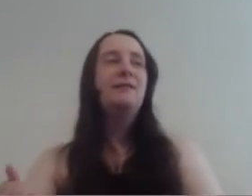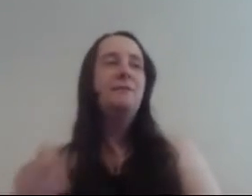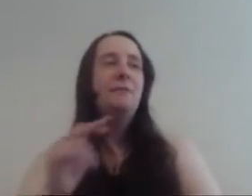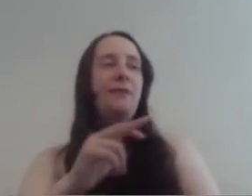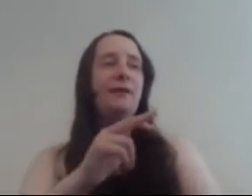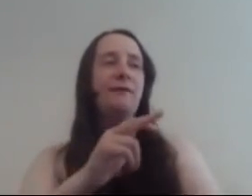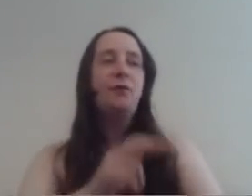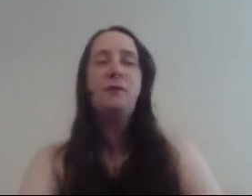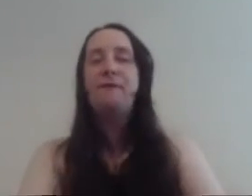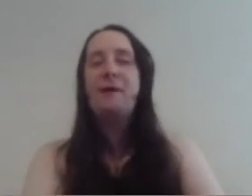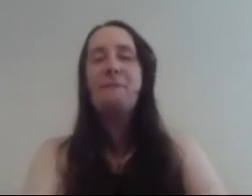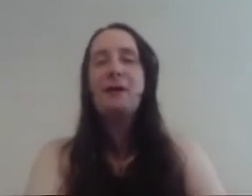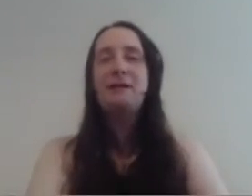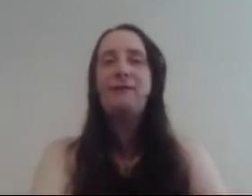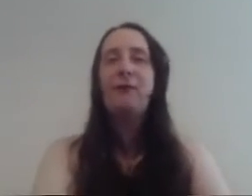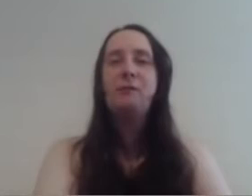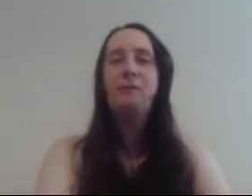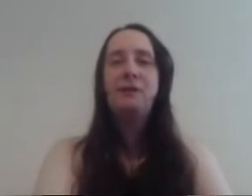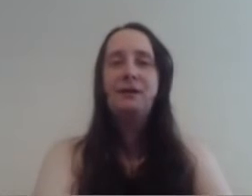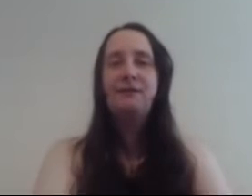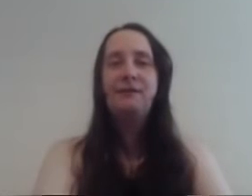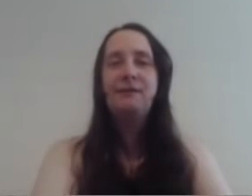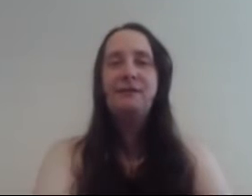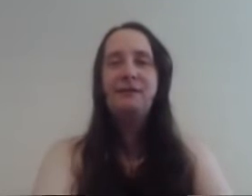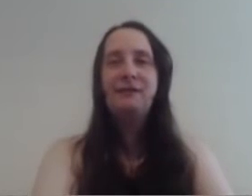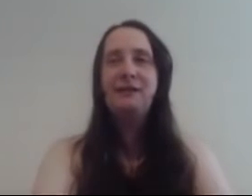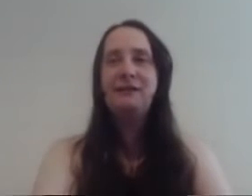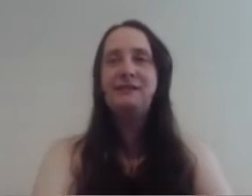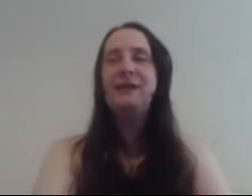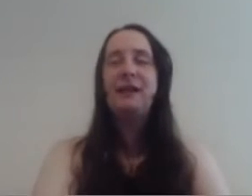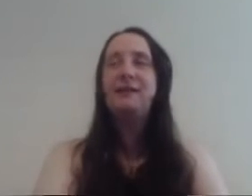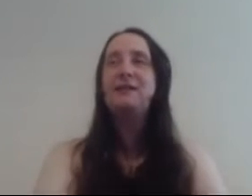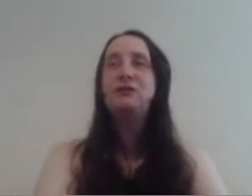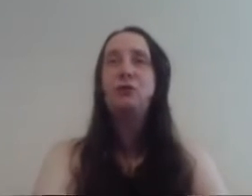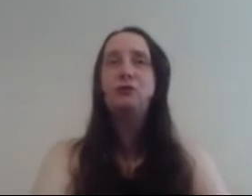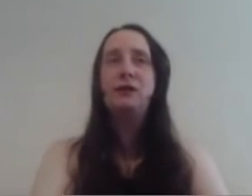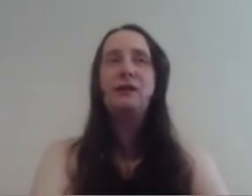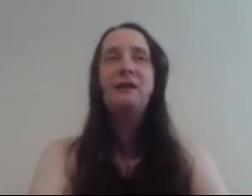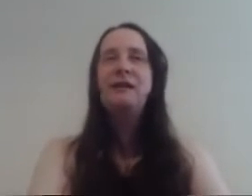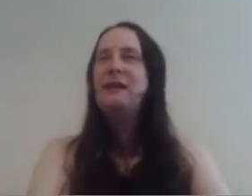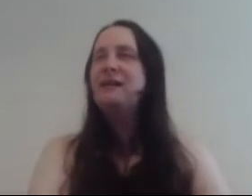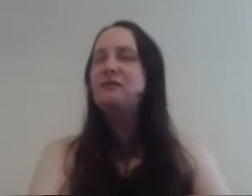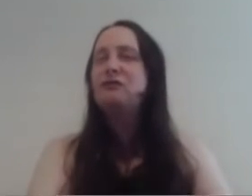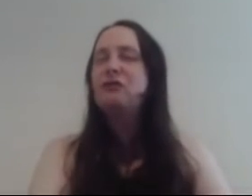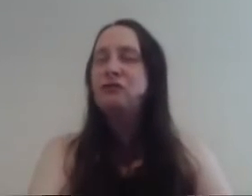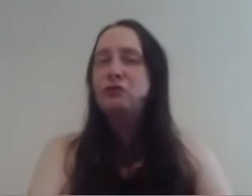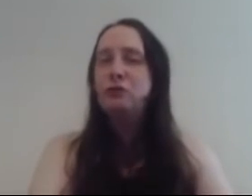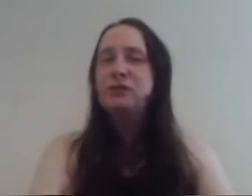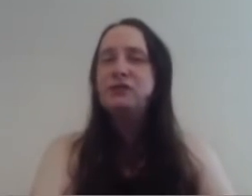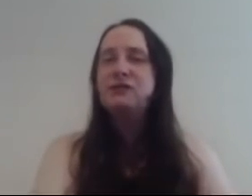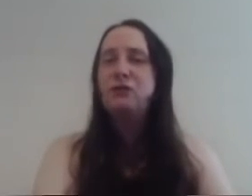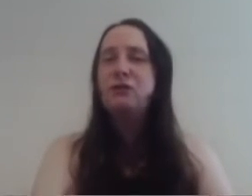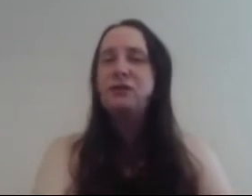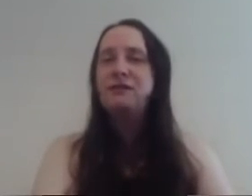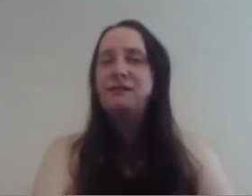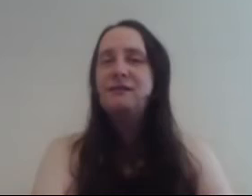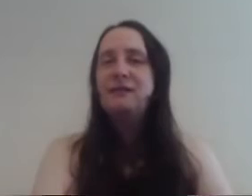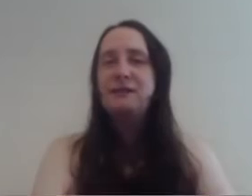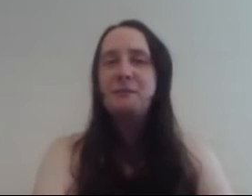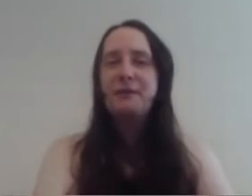in the interview with a vampire firm it is and I like that songs and that I think it's Gods and Roses that sung it sympathy